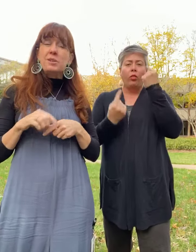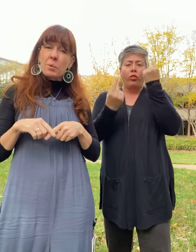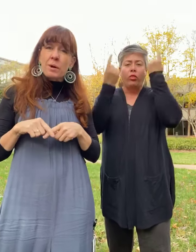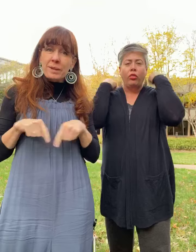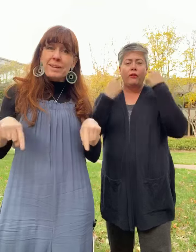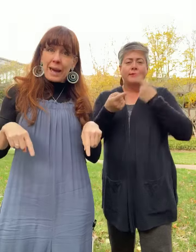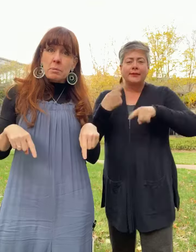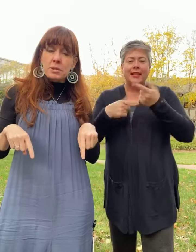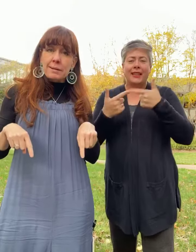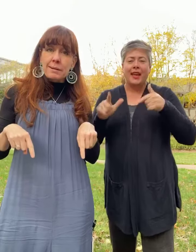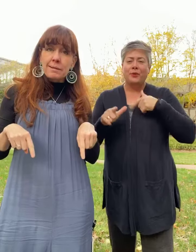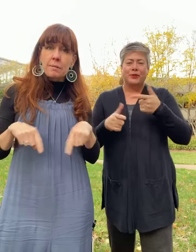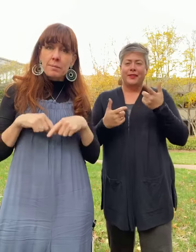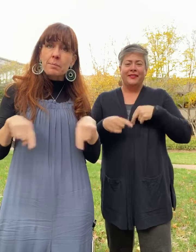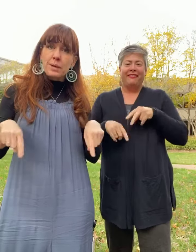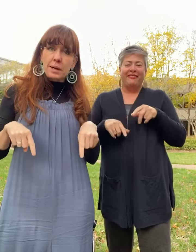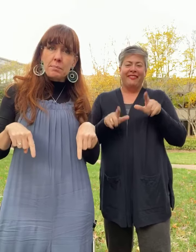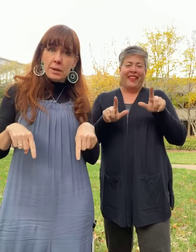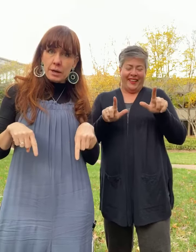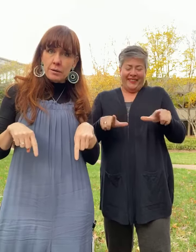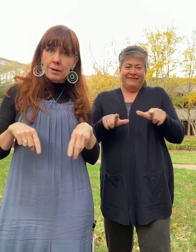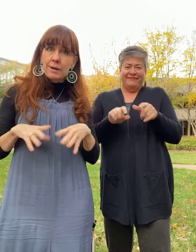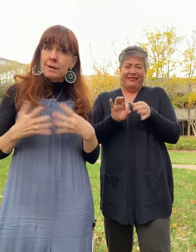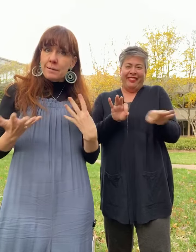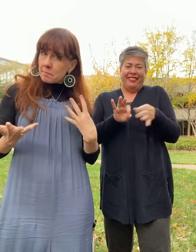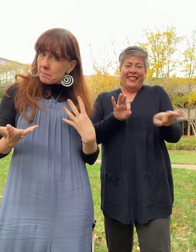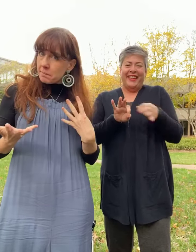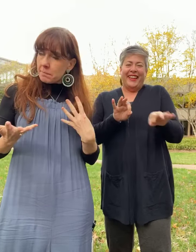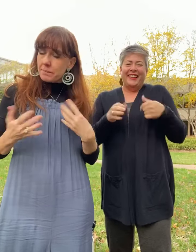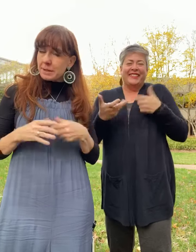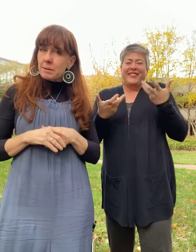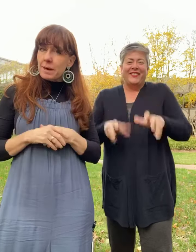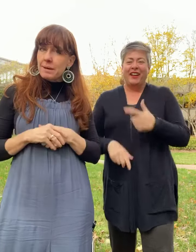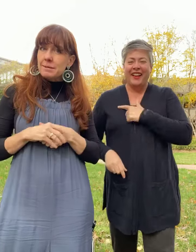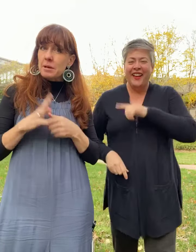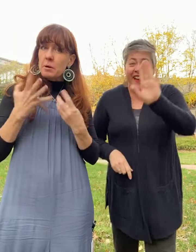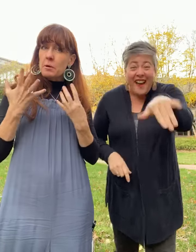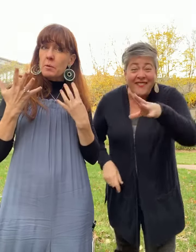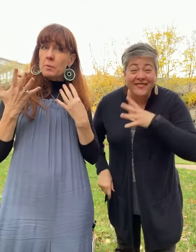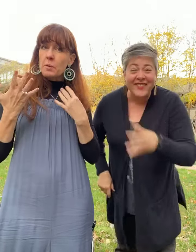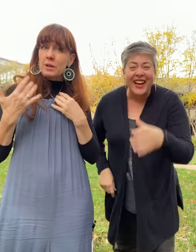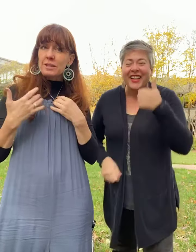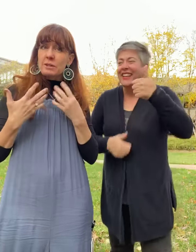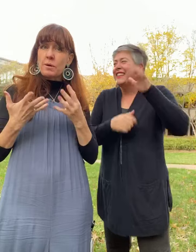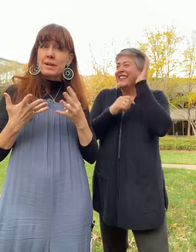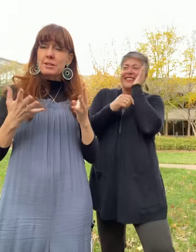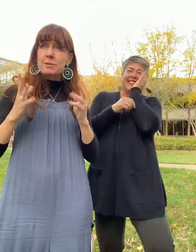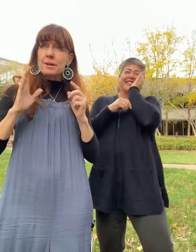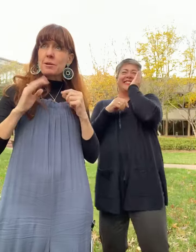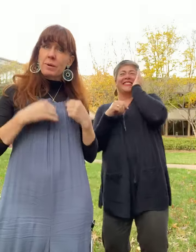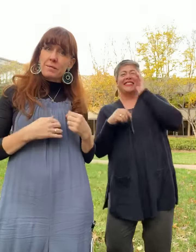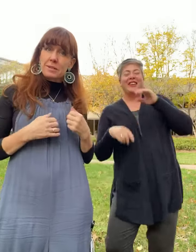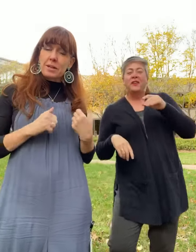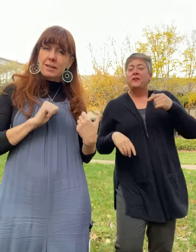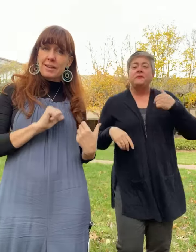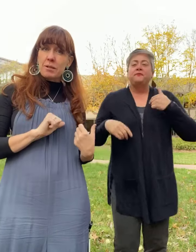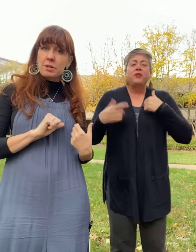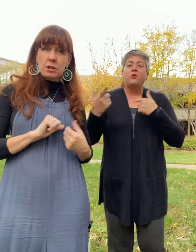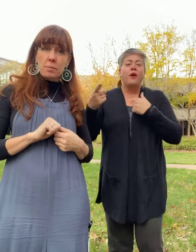don't want to read the caption that we've been putting on below. That's okay. So we're just going to either one of us talk and the other interpret